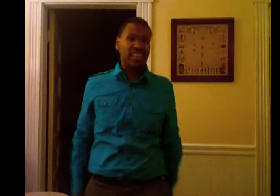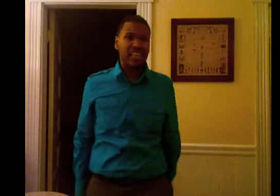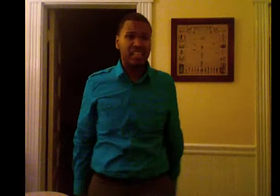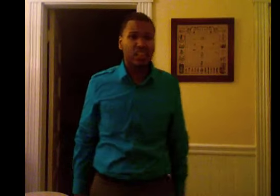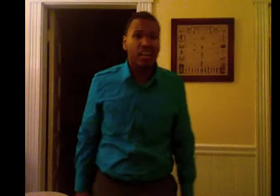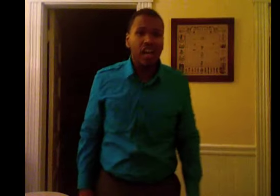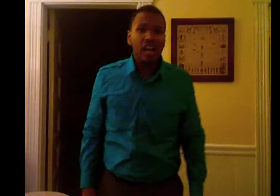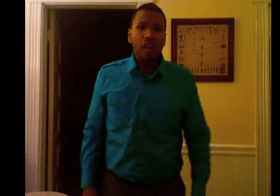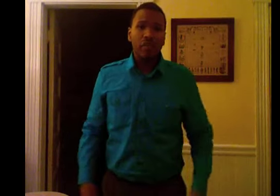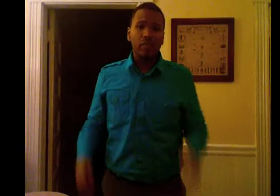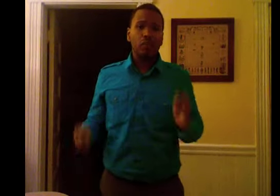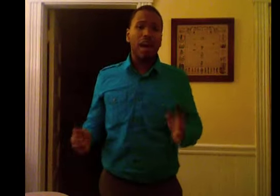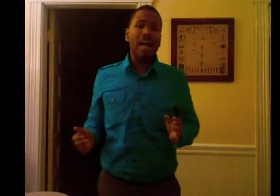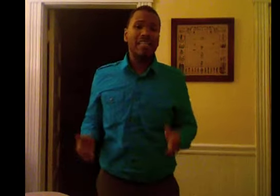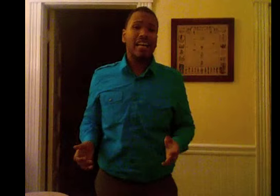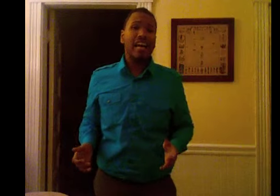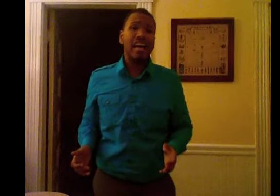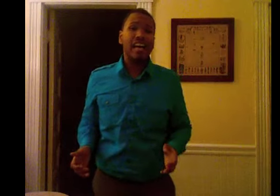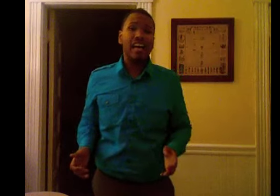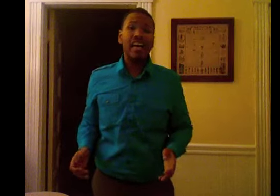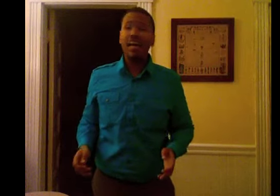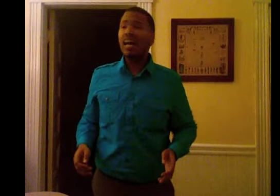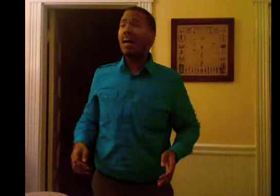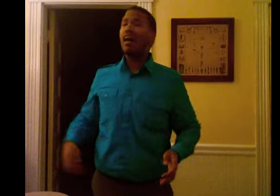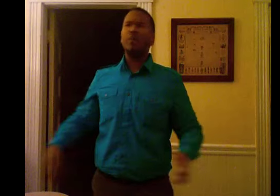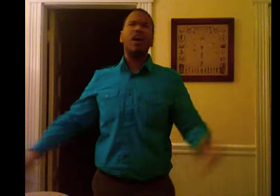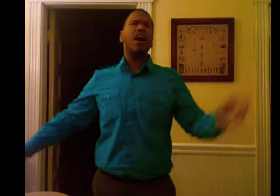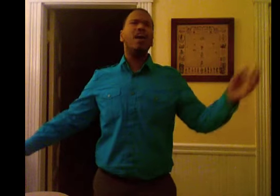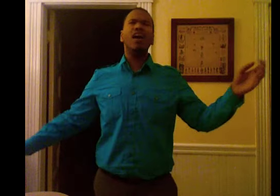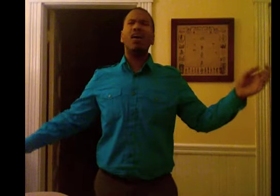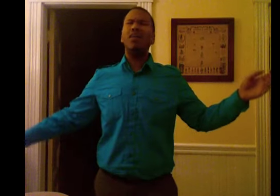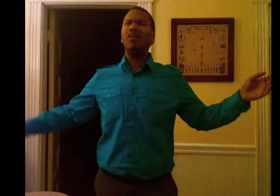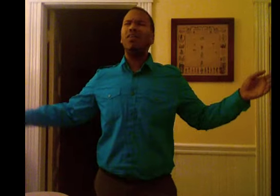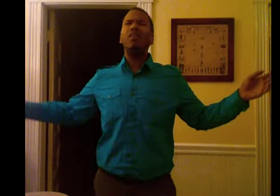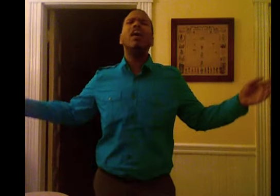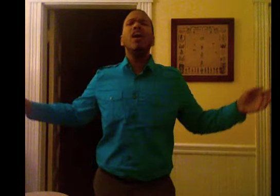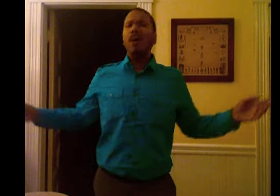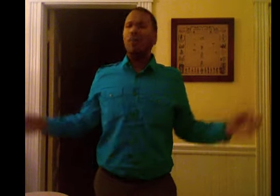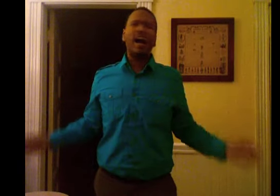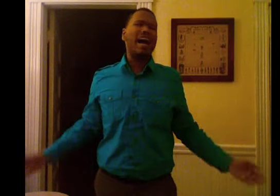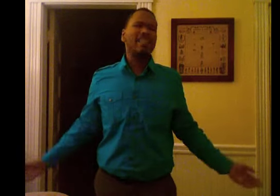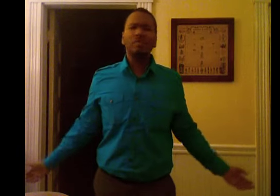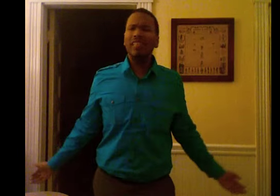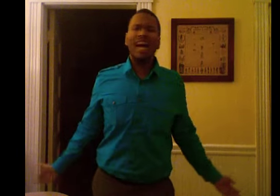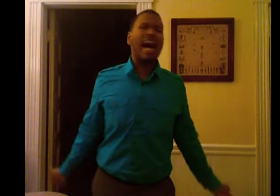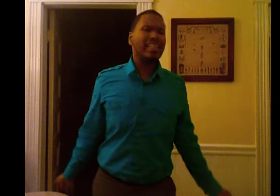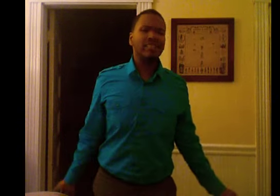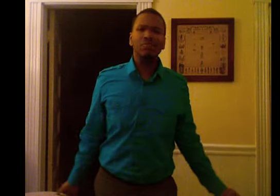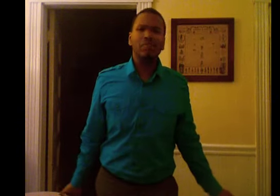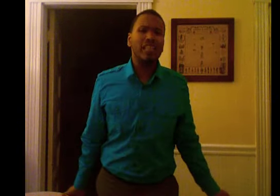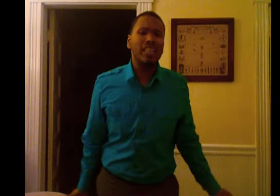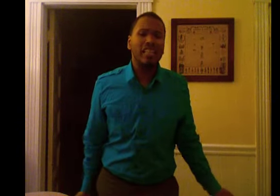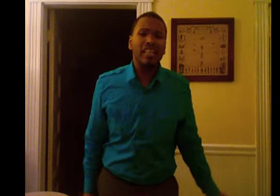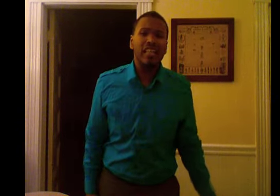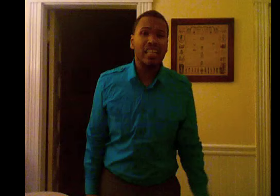But he wound up, oh, wound up knocking me.